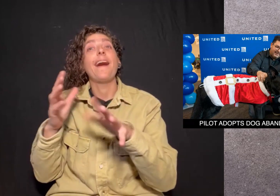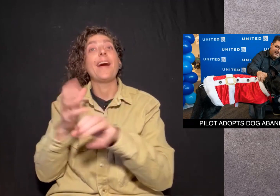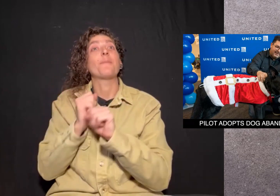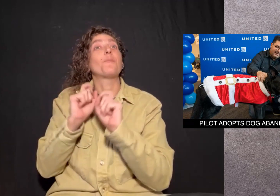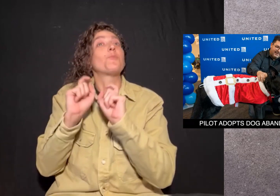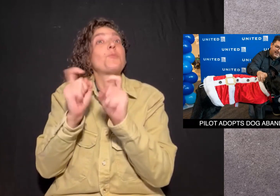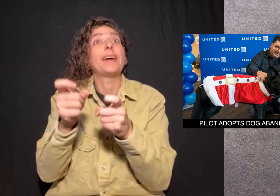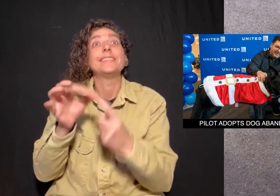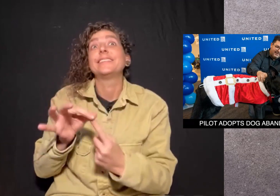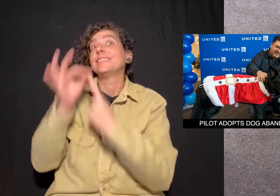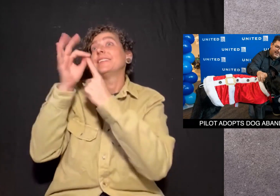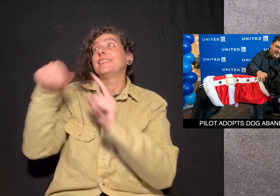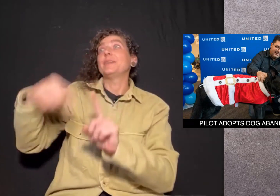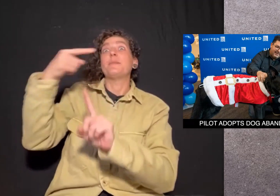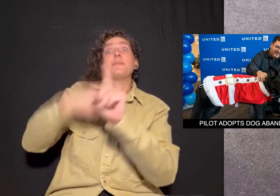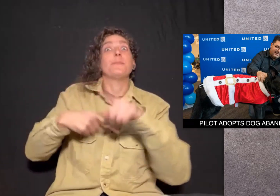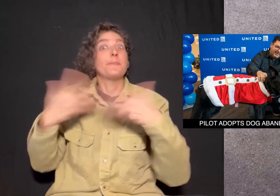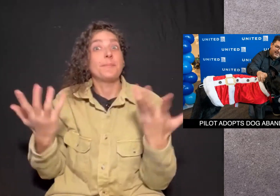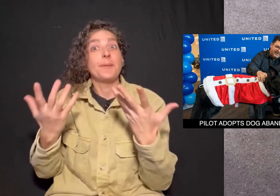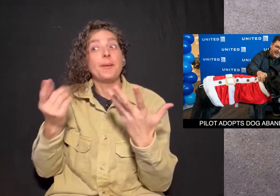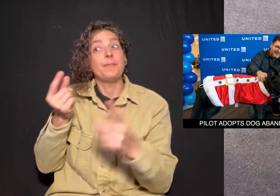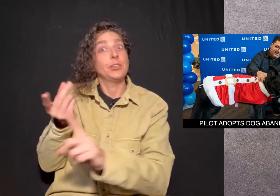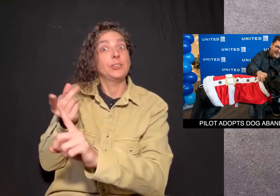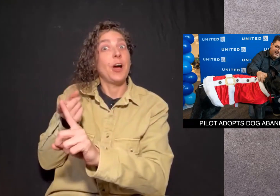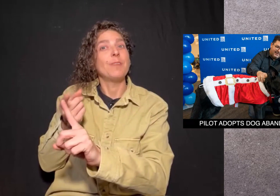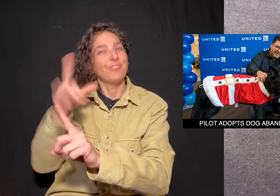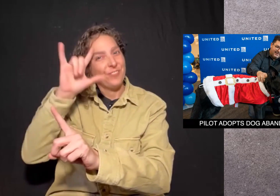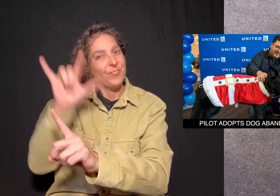a forever home.